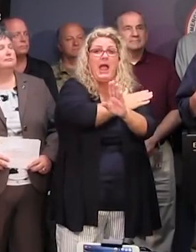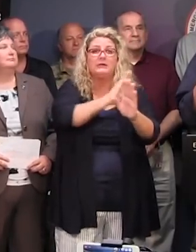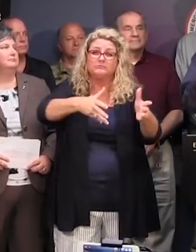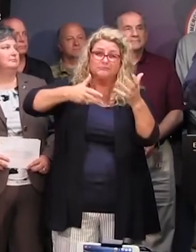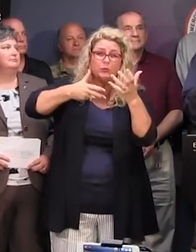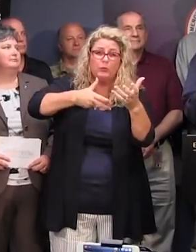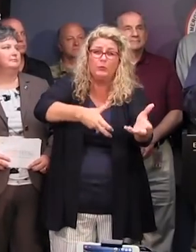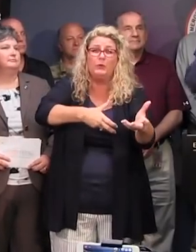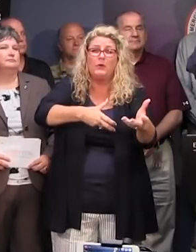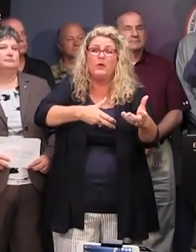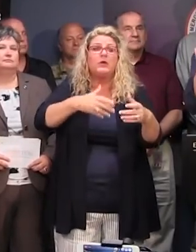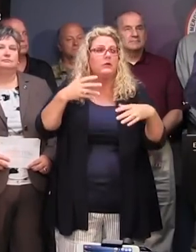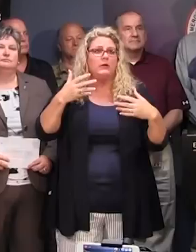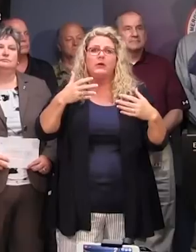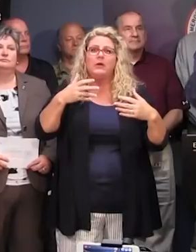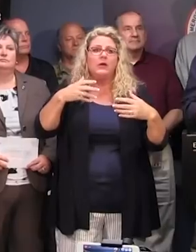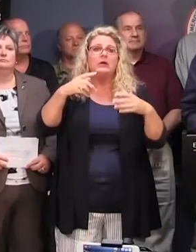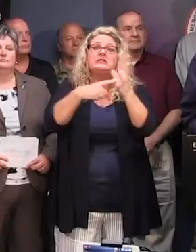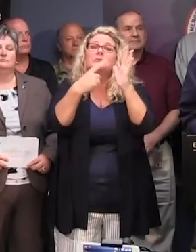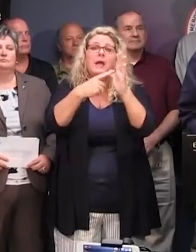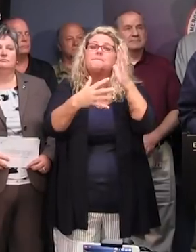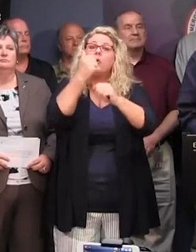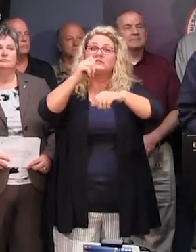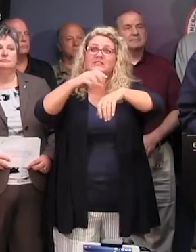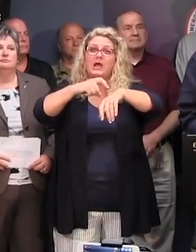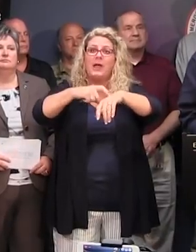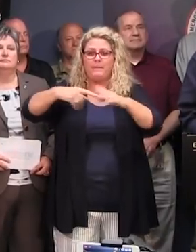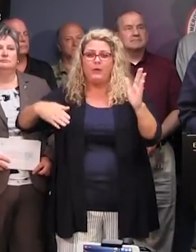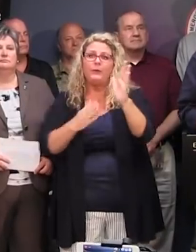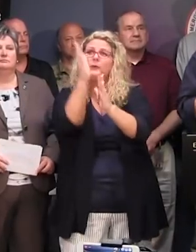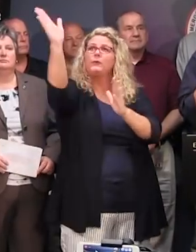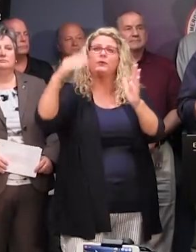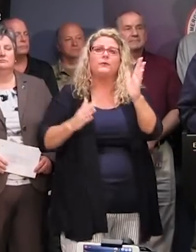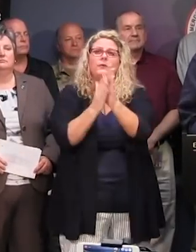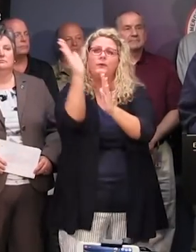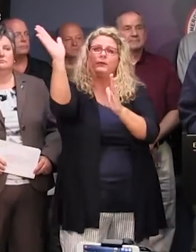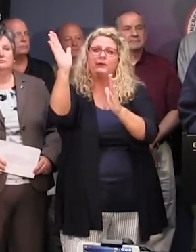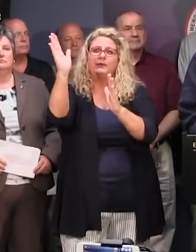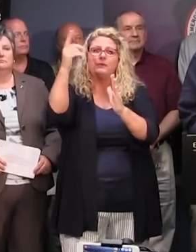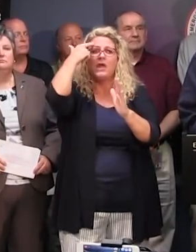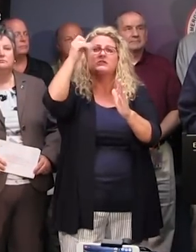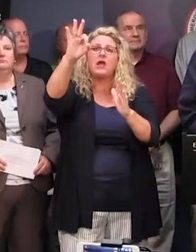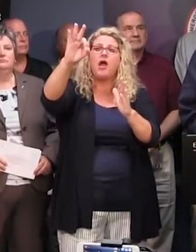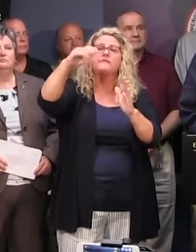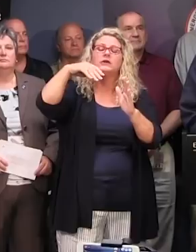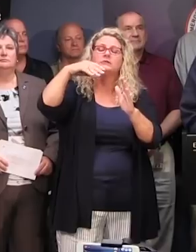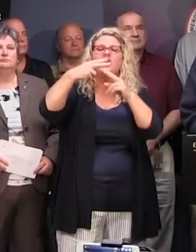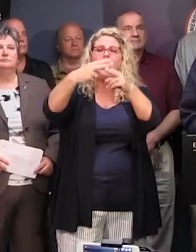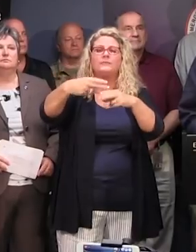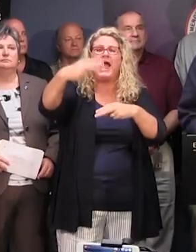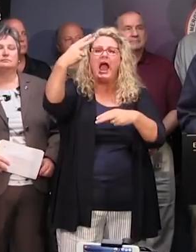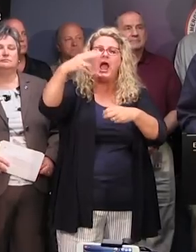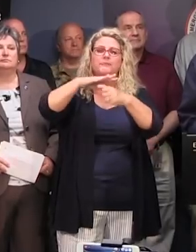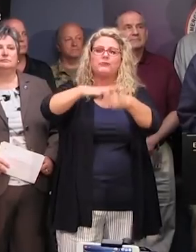storms, there have been storms coming through and turning on and going up the coast or going through quickly. Because of the high-pressure ridge, they call it,